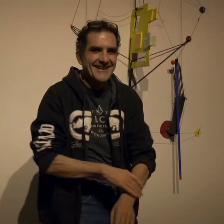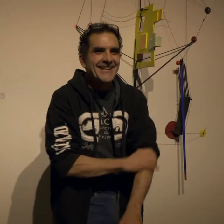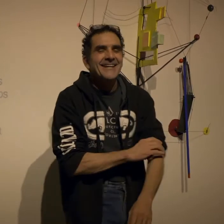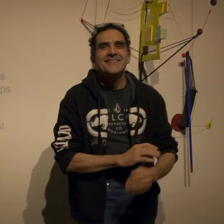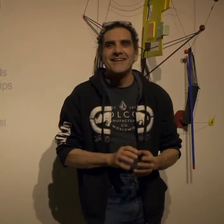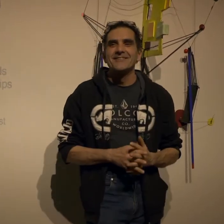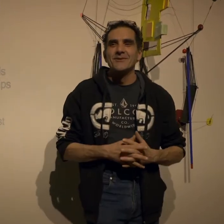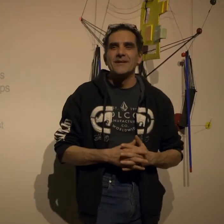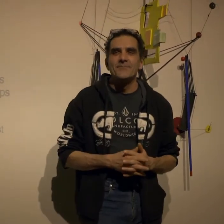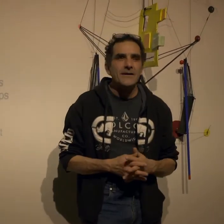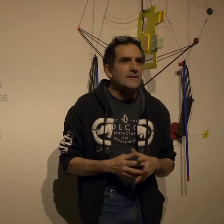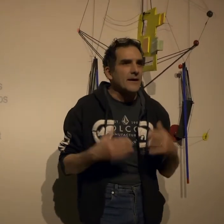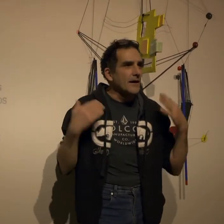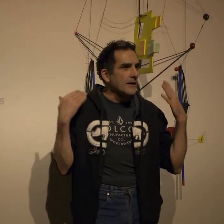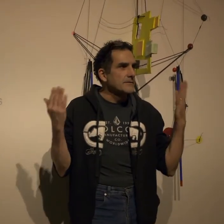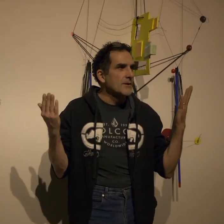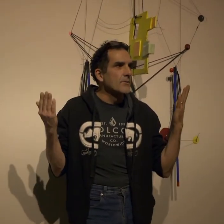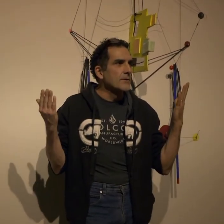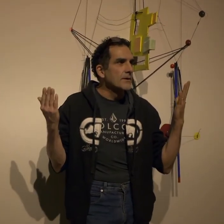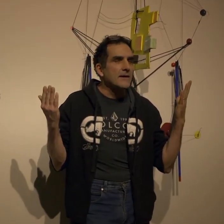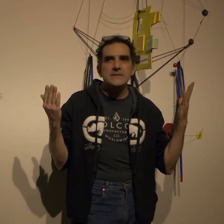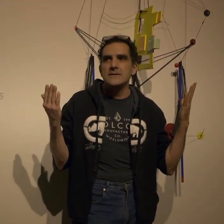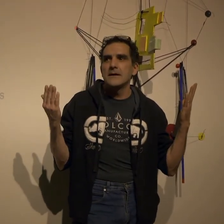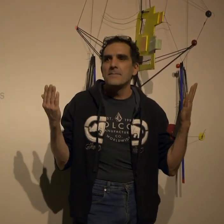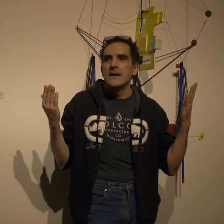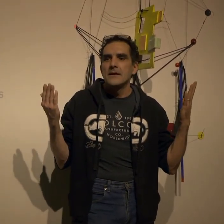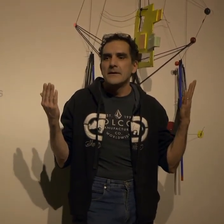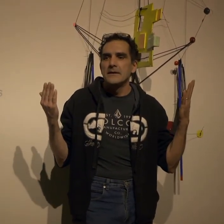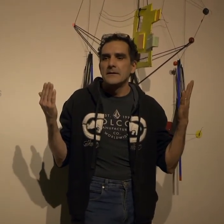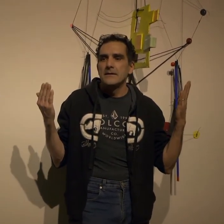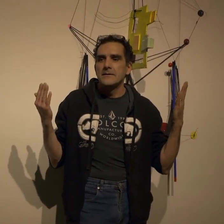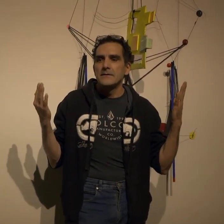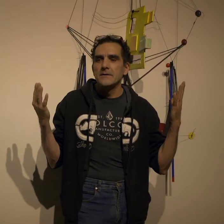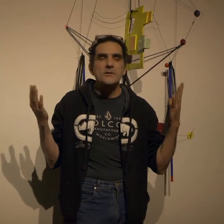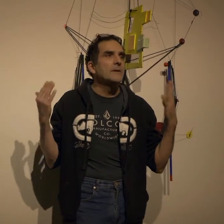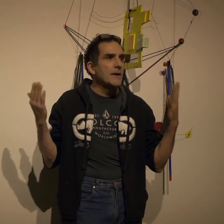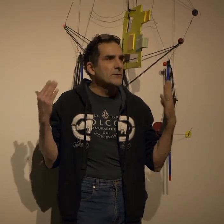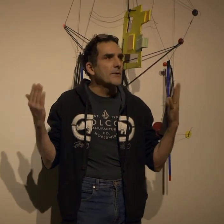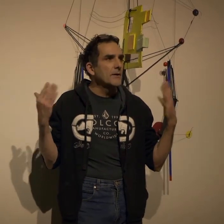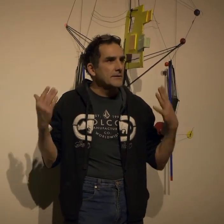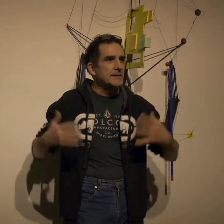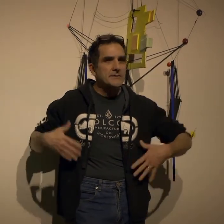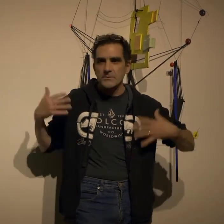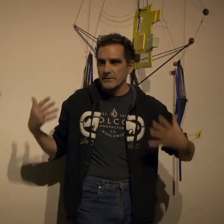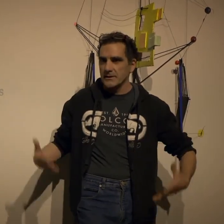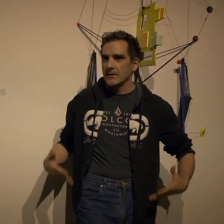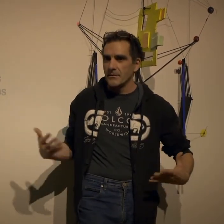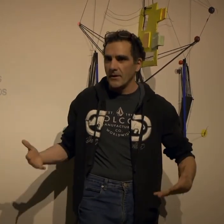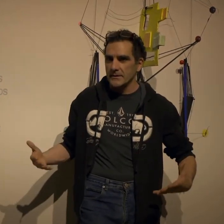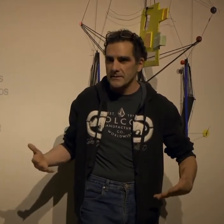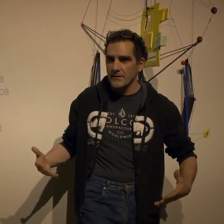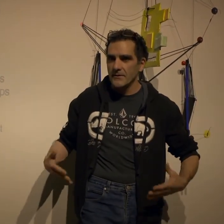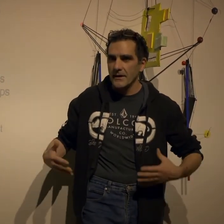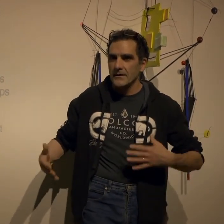trying to do it but so we were not the there was no language barrier since because we were such